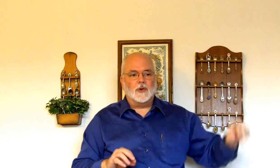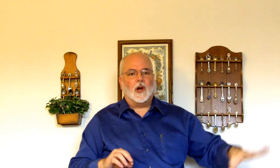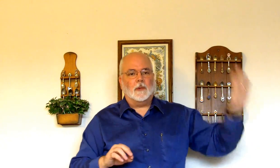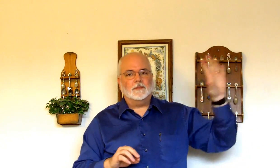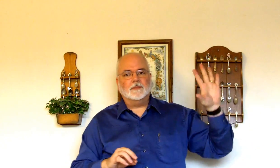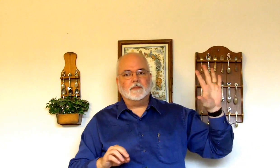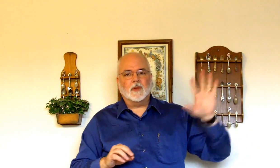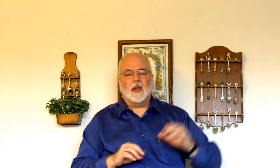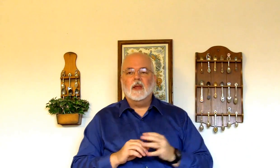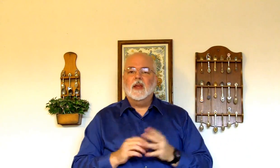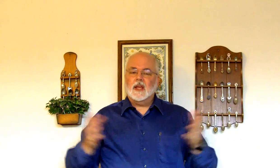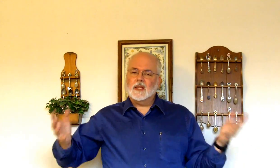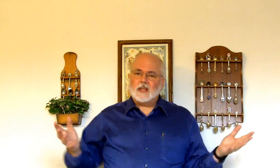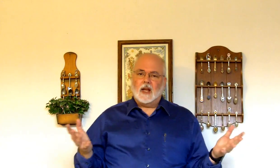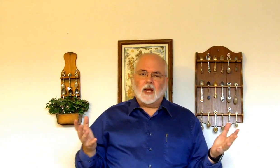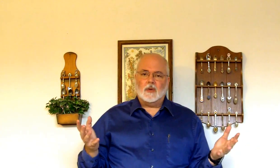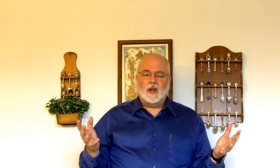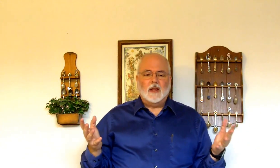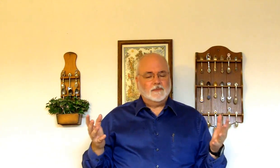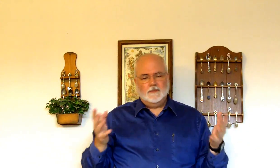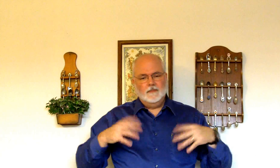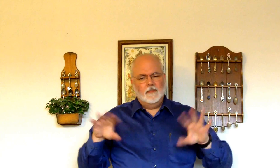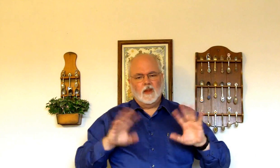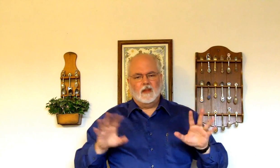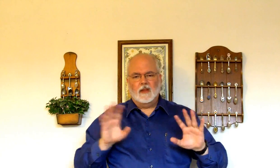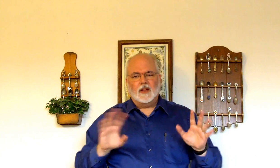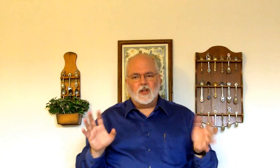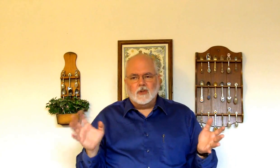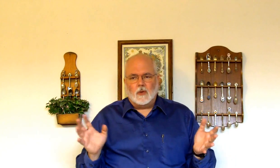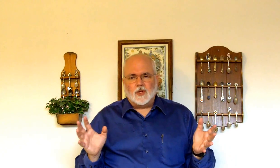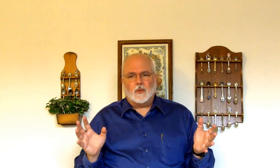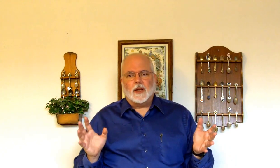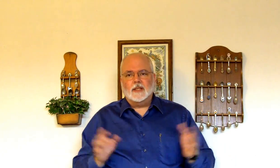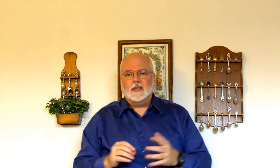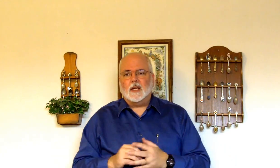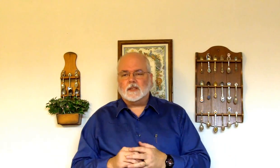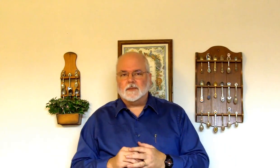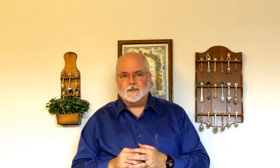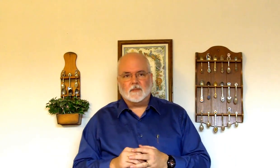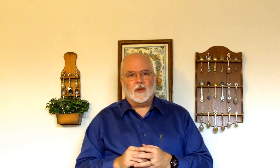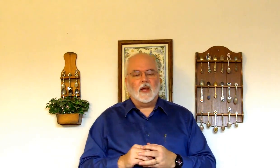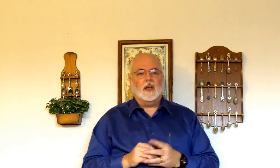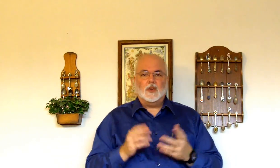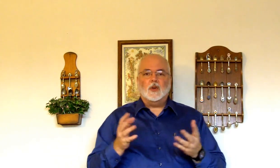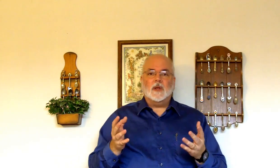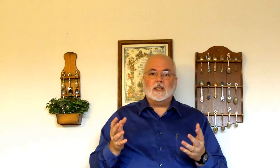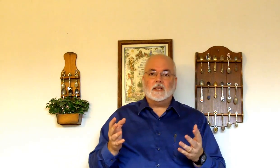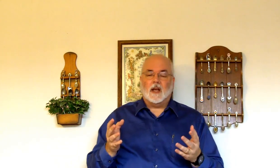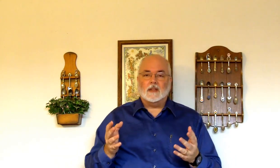drop them. Okay. In sign language, they just don't generally exist. Okay. Unless you're doing C signs,